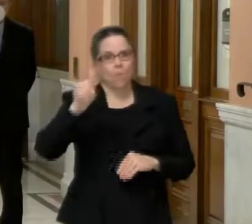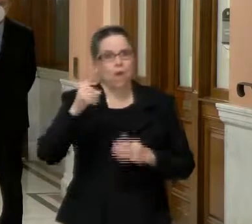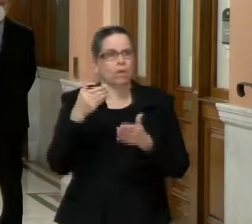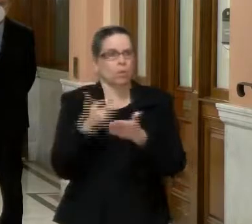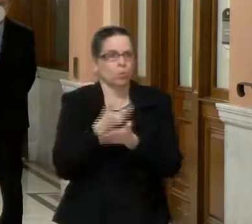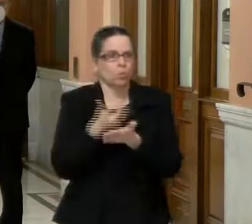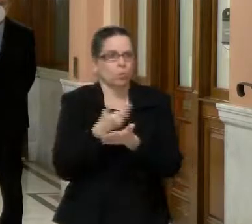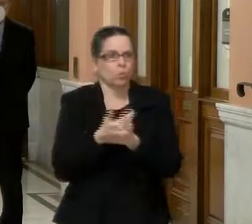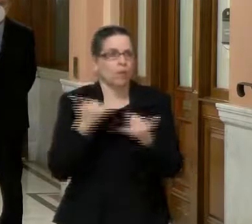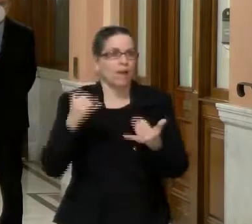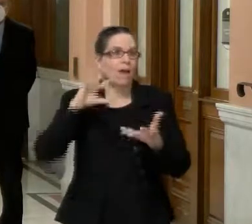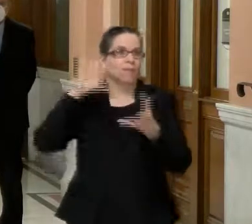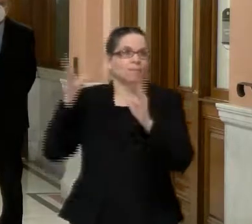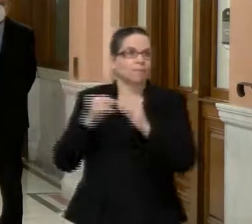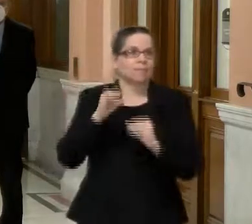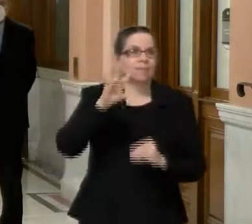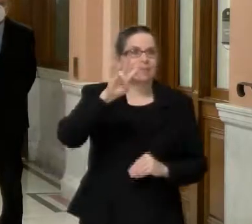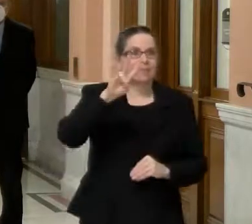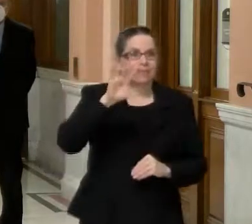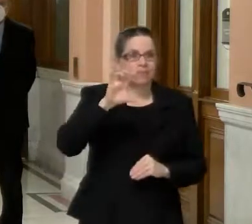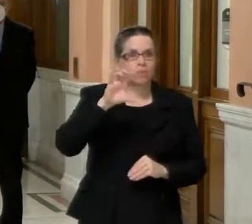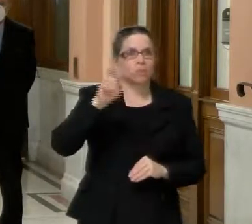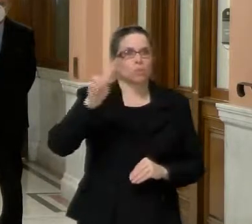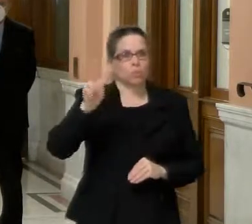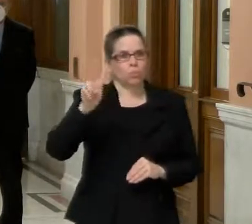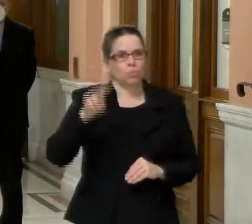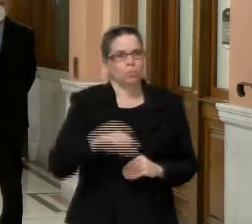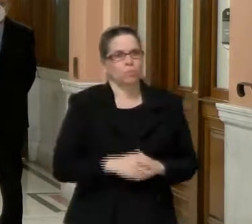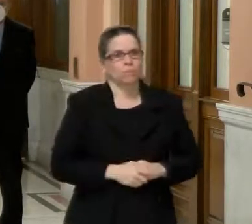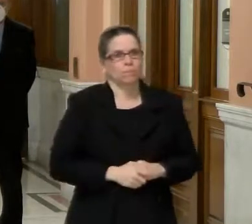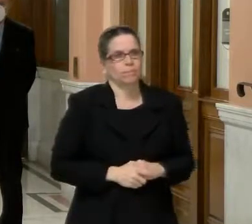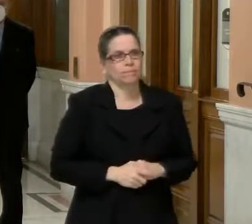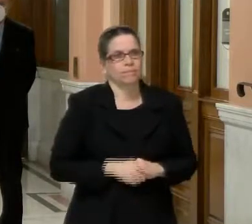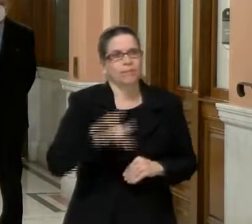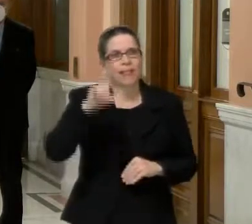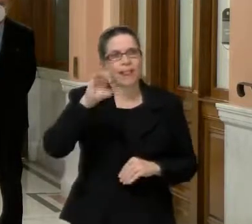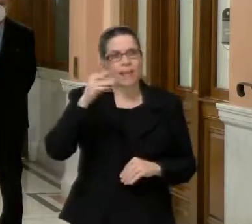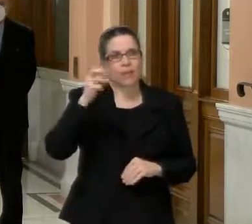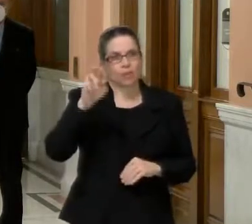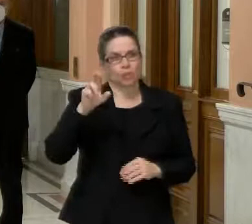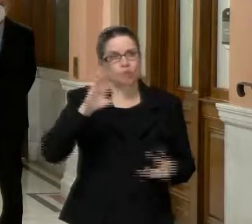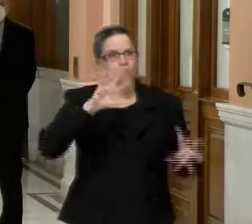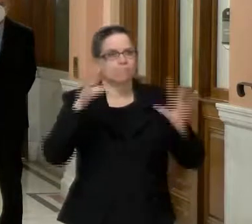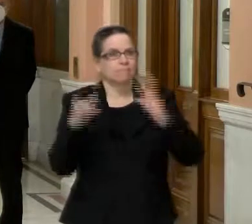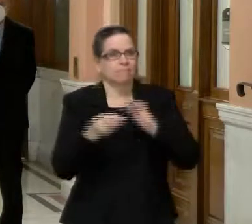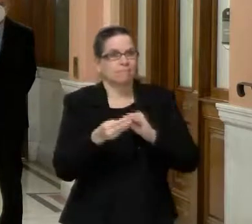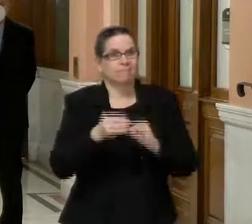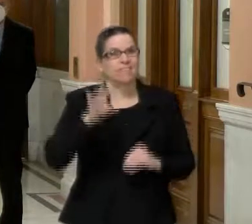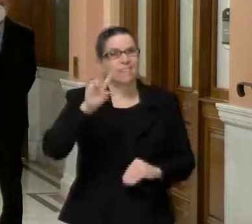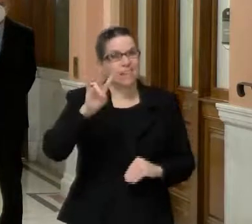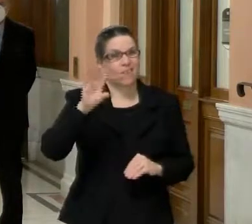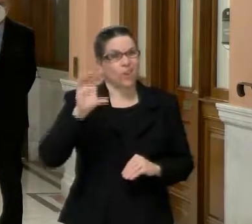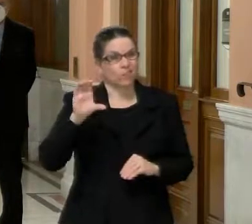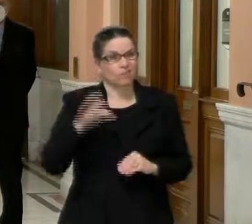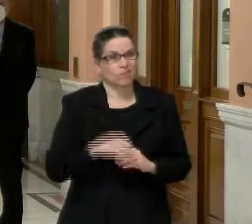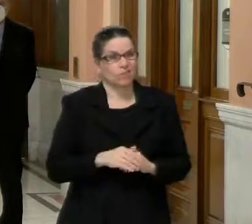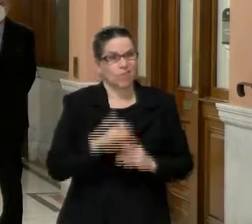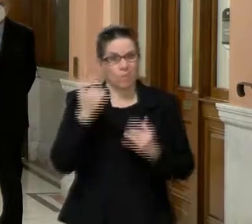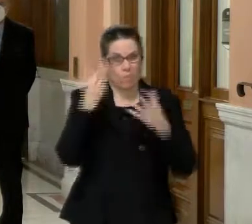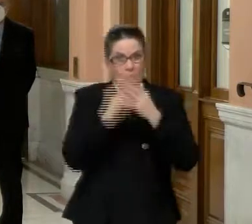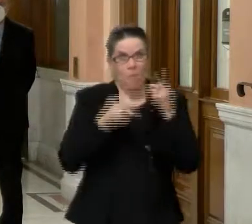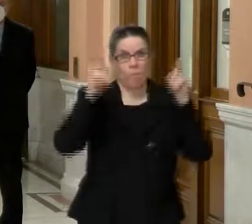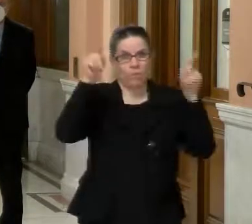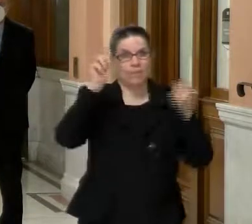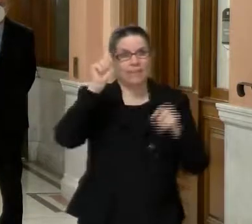and 62 new cases in Lester, bringing their total to 700. In terms of the combined UMass Memorial St. Vincent